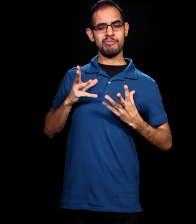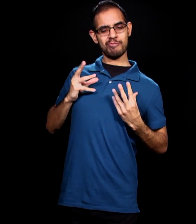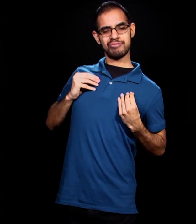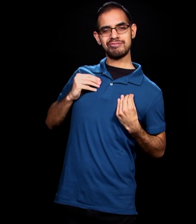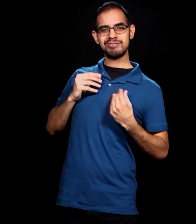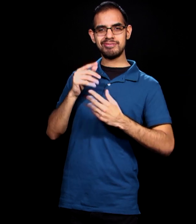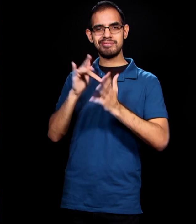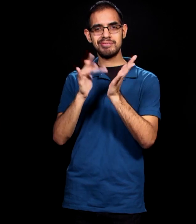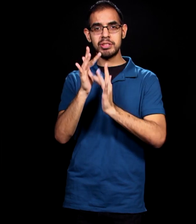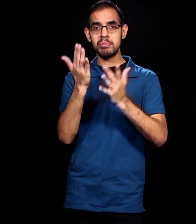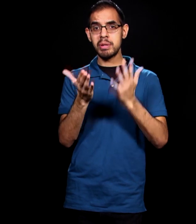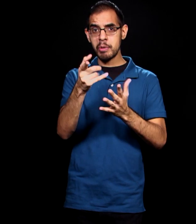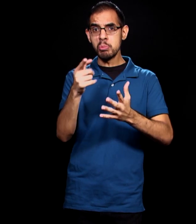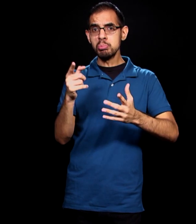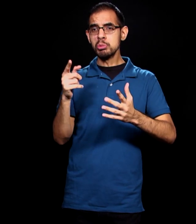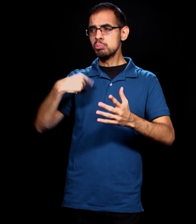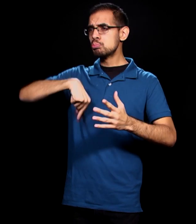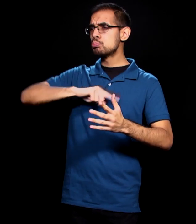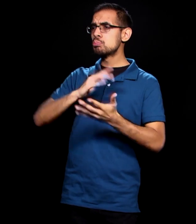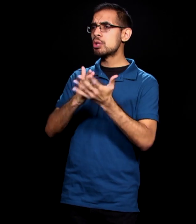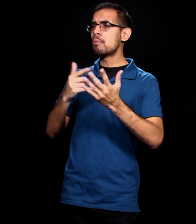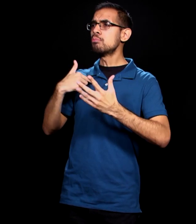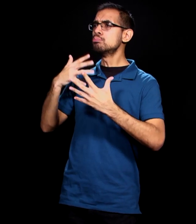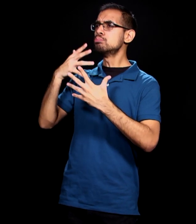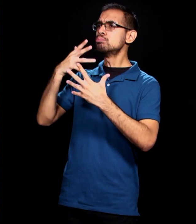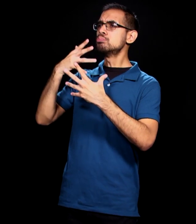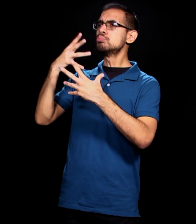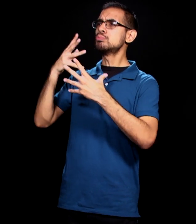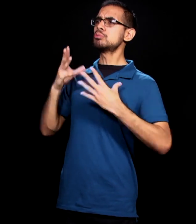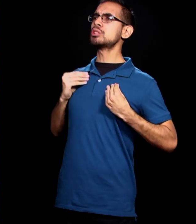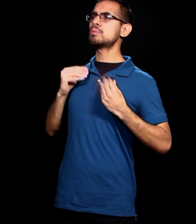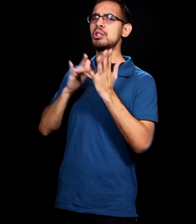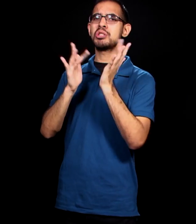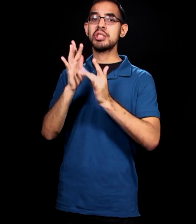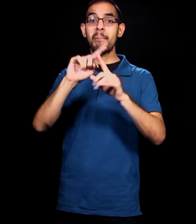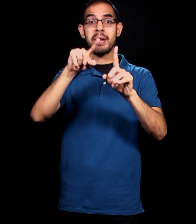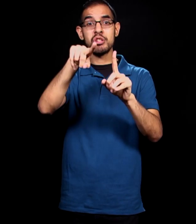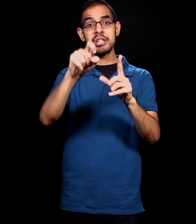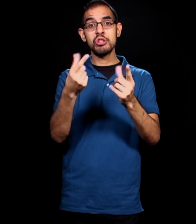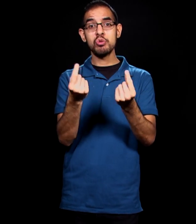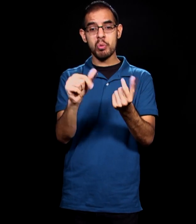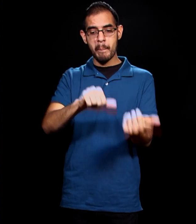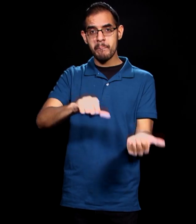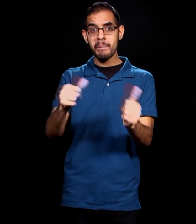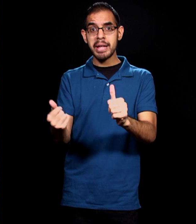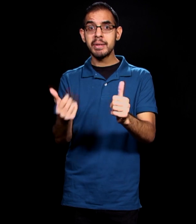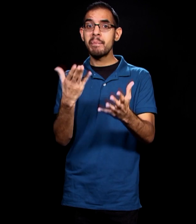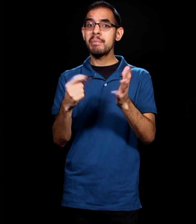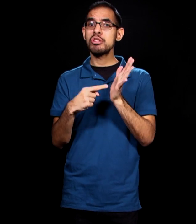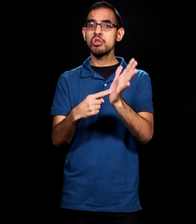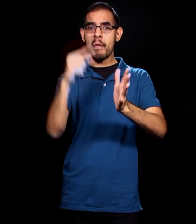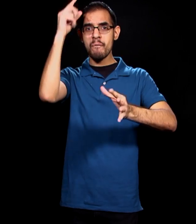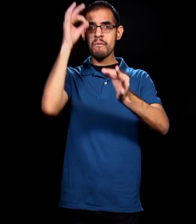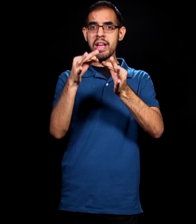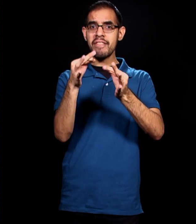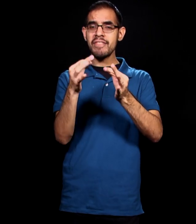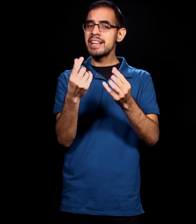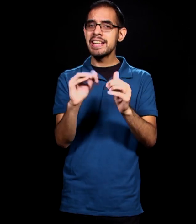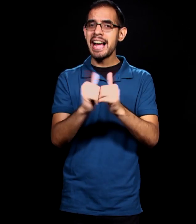trusted Jesus, but we need to take a step of obedience that's baptism. You have yet to go public with your faith through that act. And so I encourage you to text that